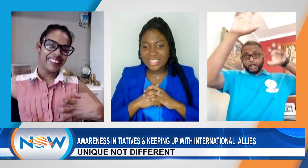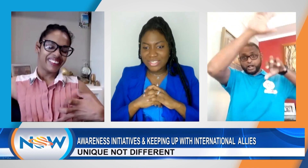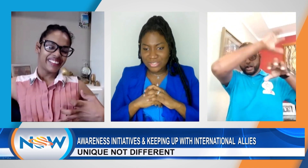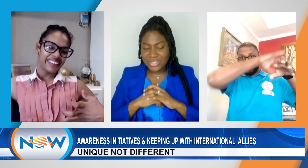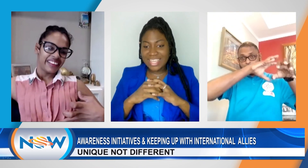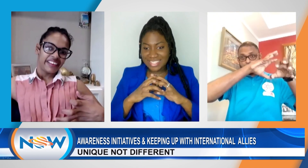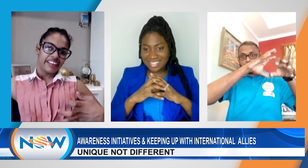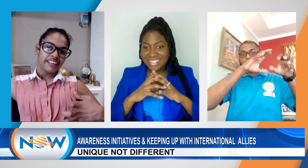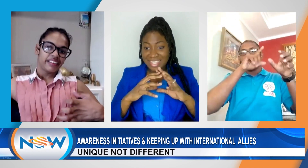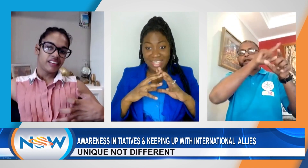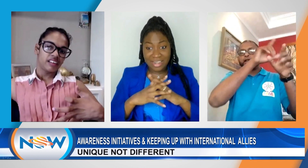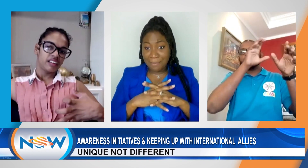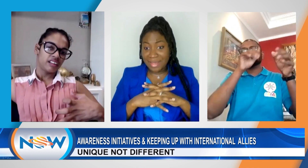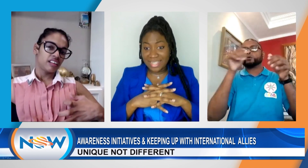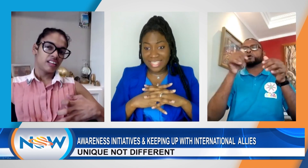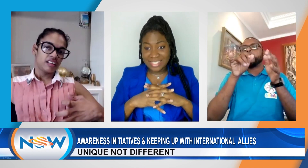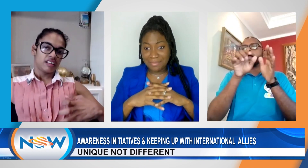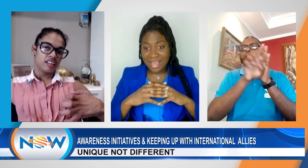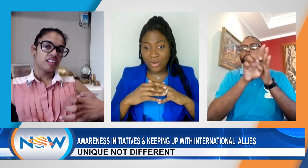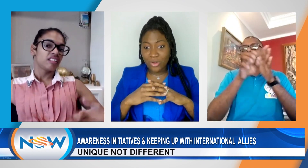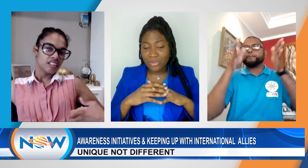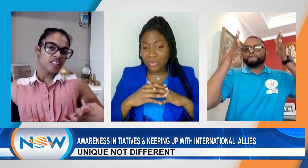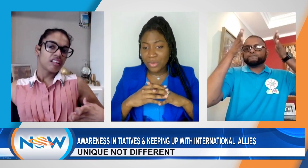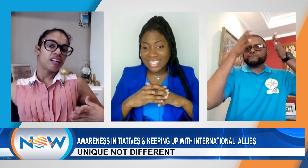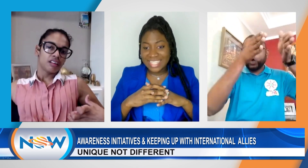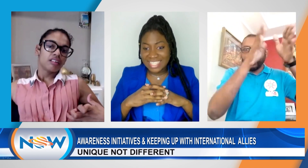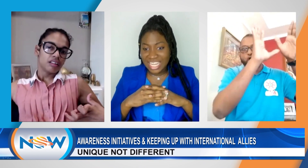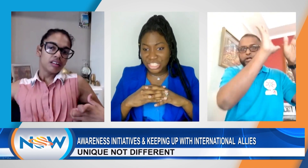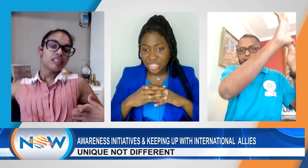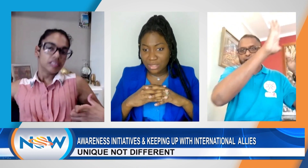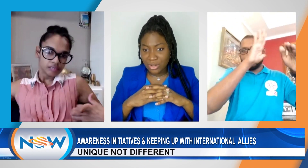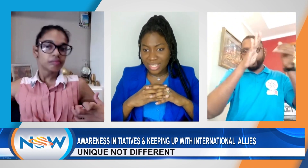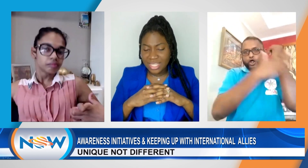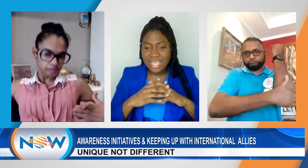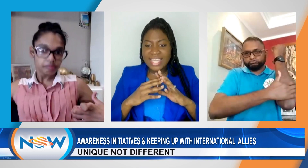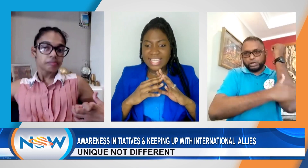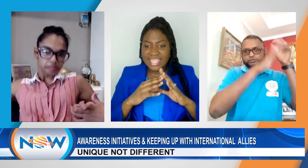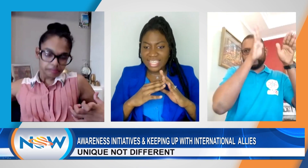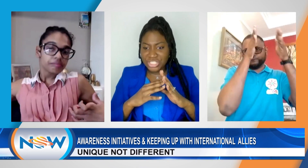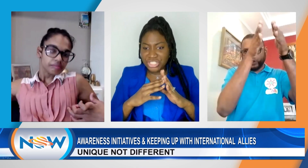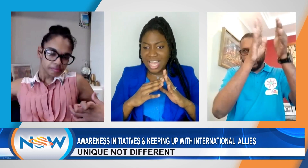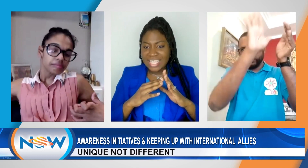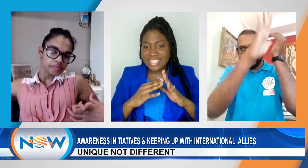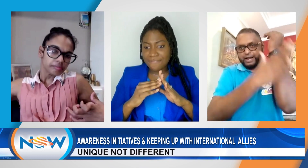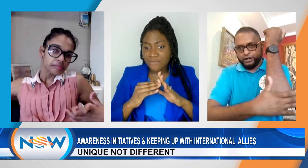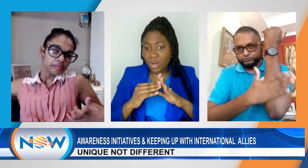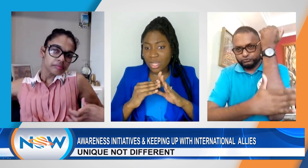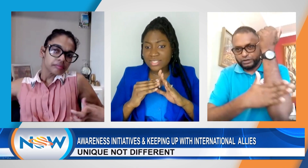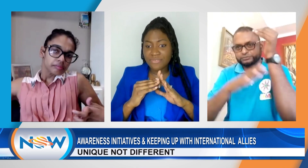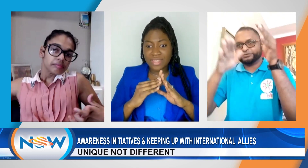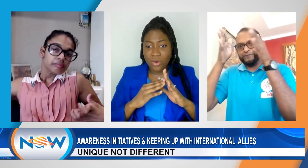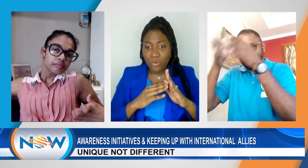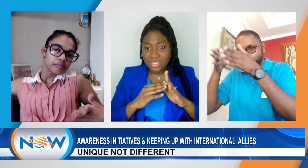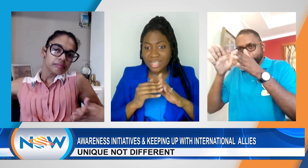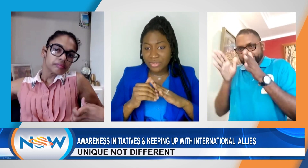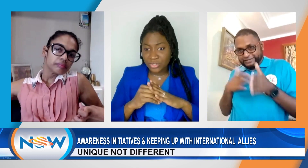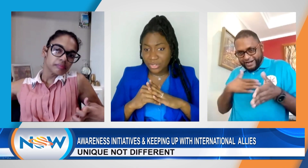So, yes, there are many, there's DPI, all of the world is an international body. Each has their focus for their own territory.